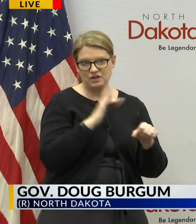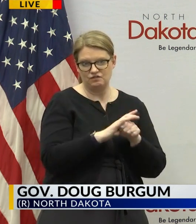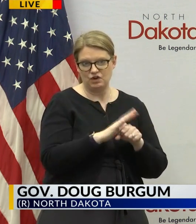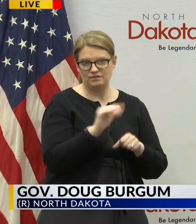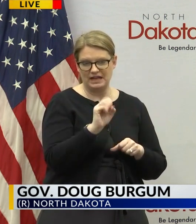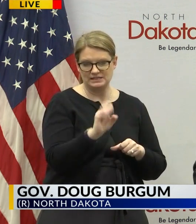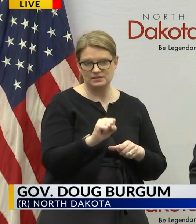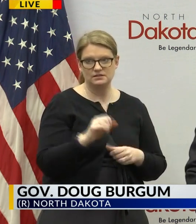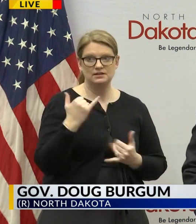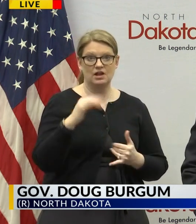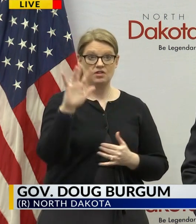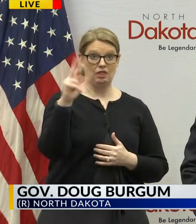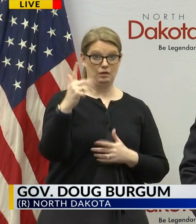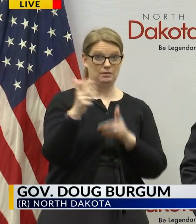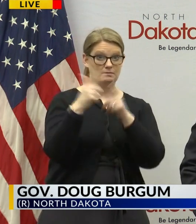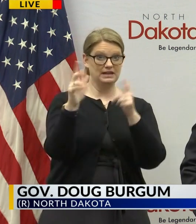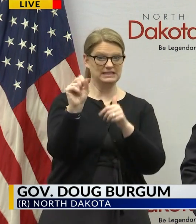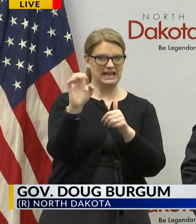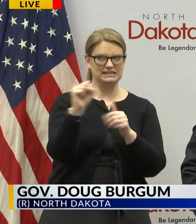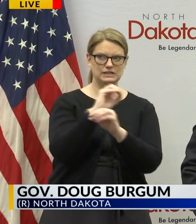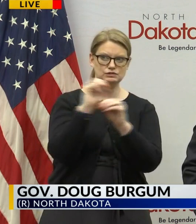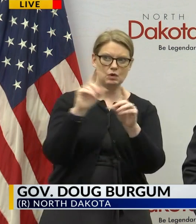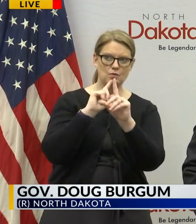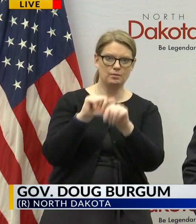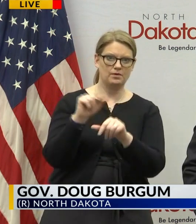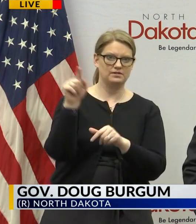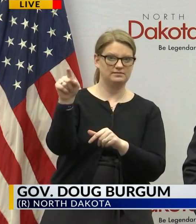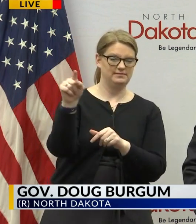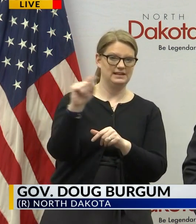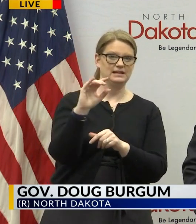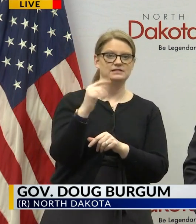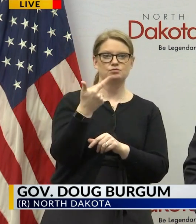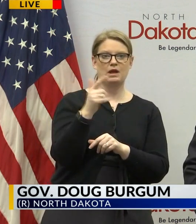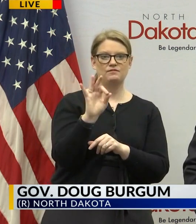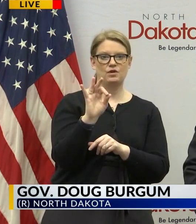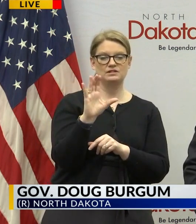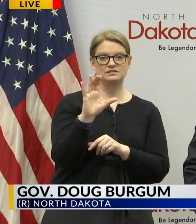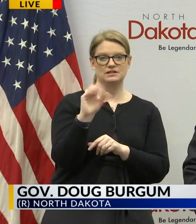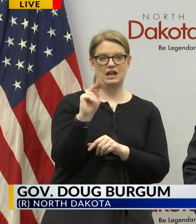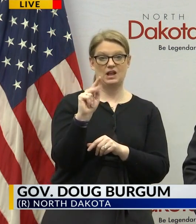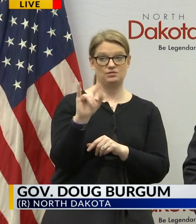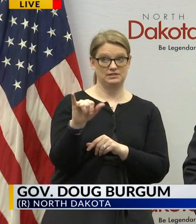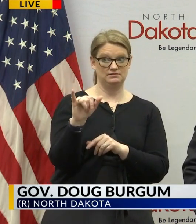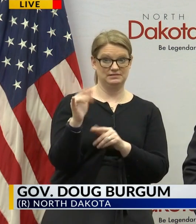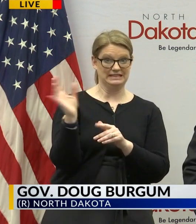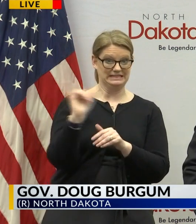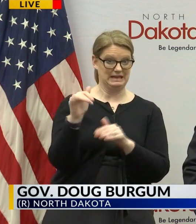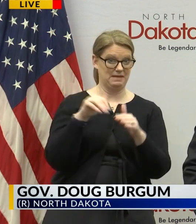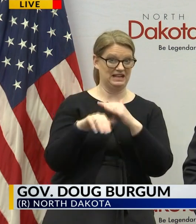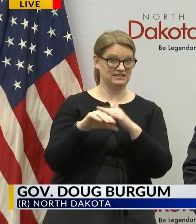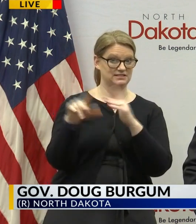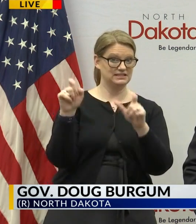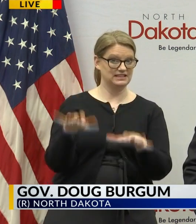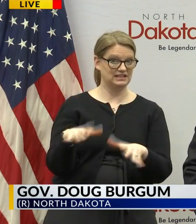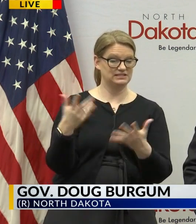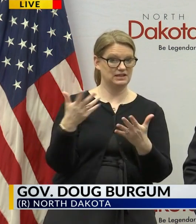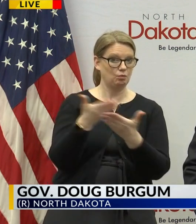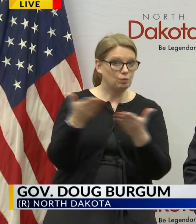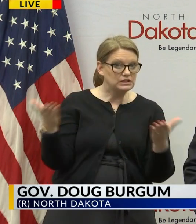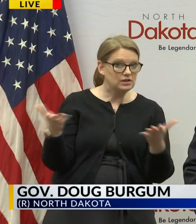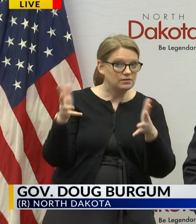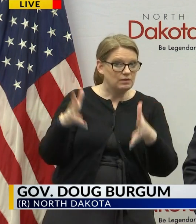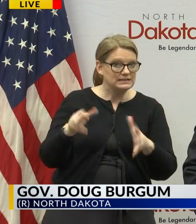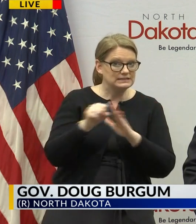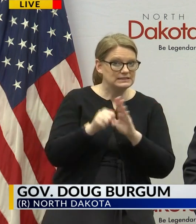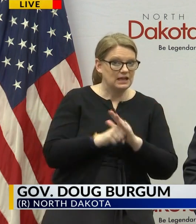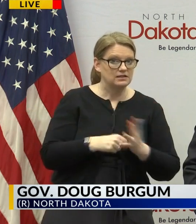was the third largest county still has no reported cases and that'd be grand forks county and further question was did they have the same access to testing resources as the rest